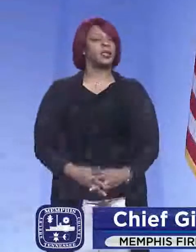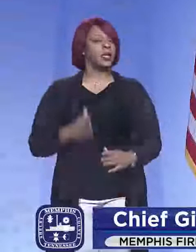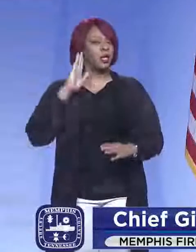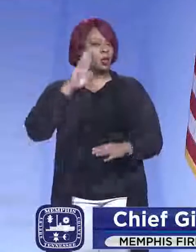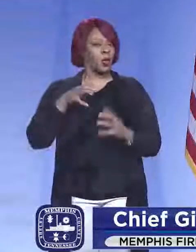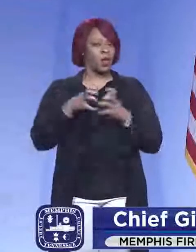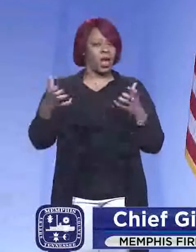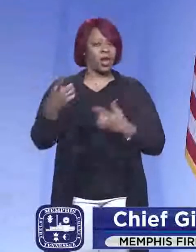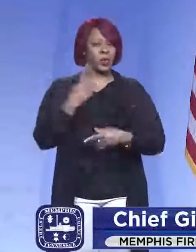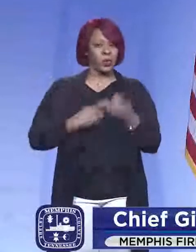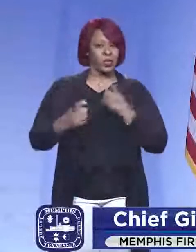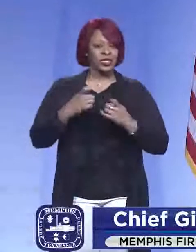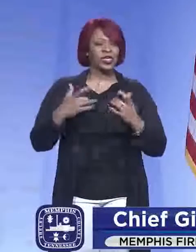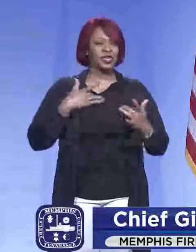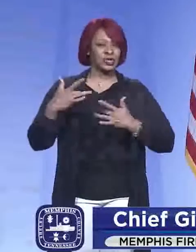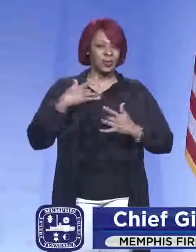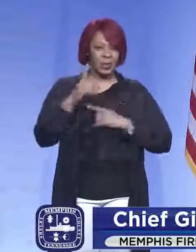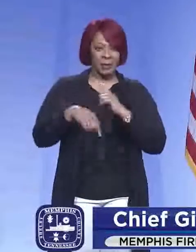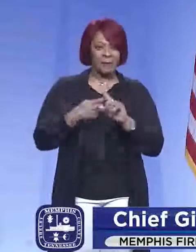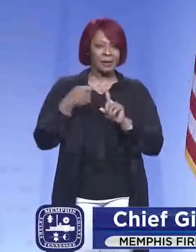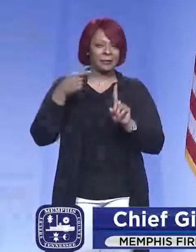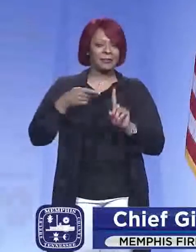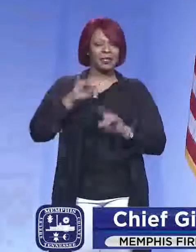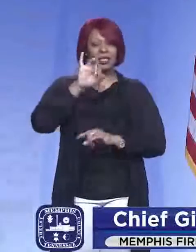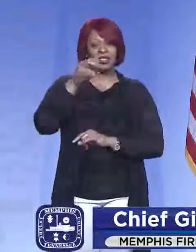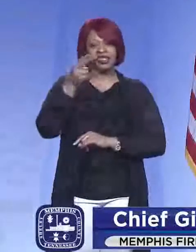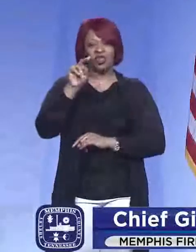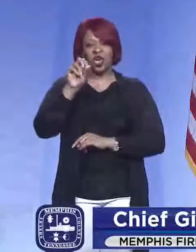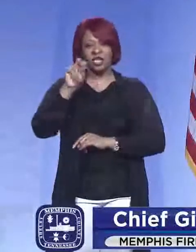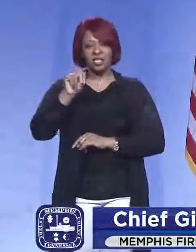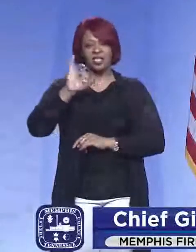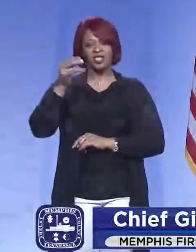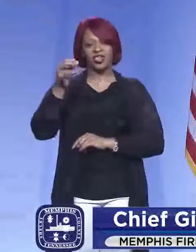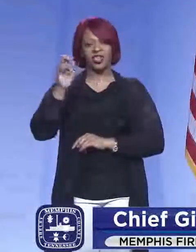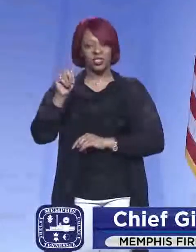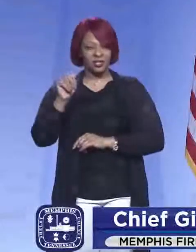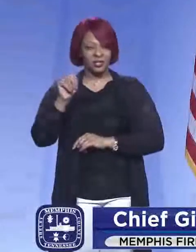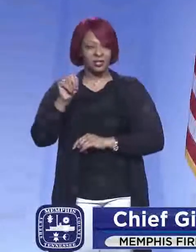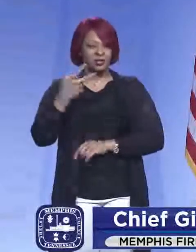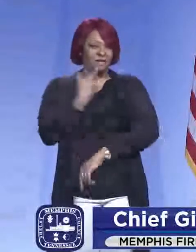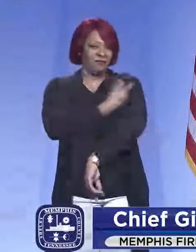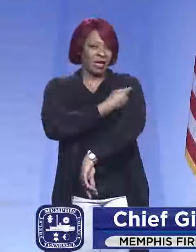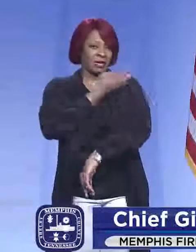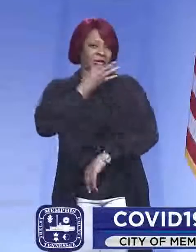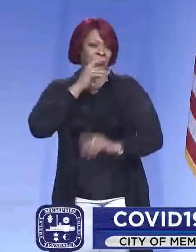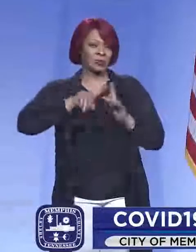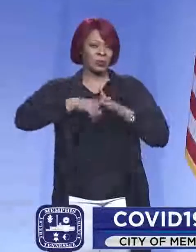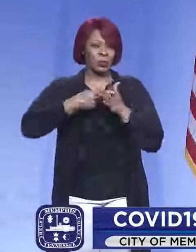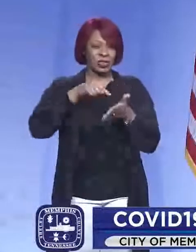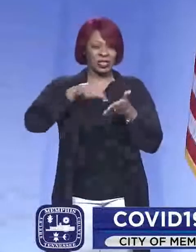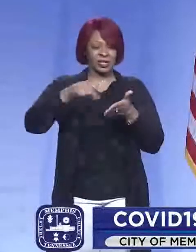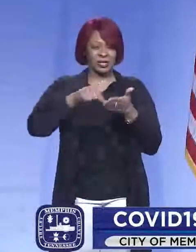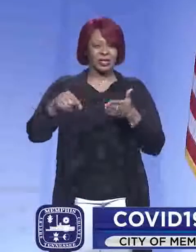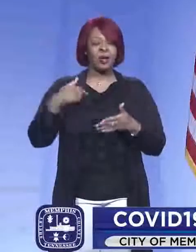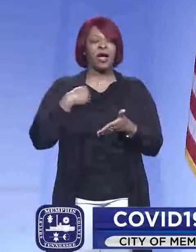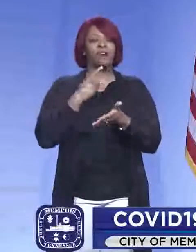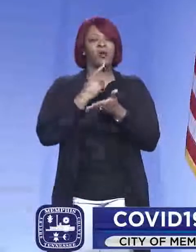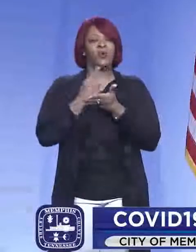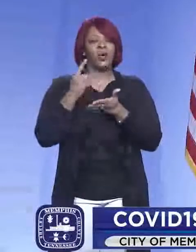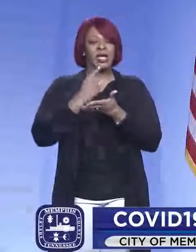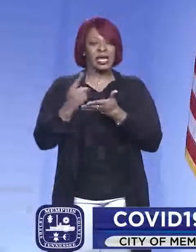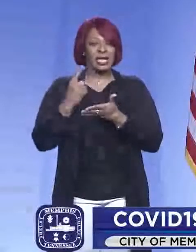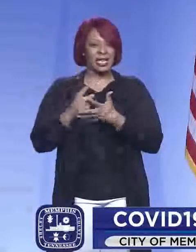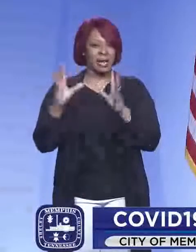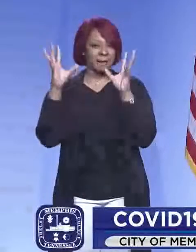and concerns about the Johnson & Johnson vaccine coming on board this week. I can tell you that we have a weekly apportionment